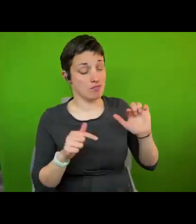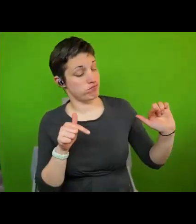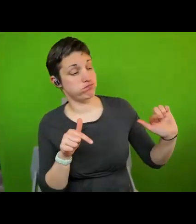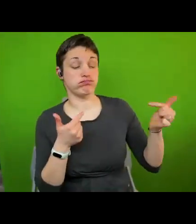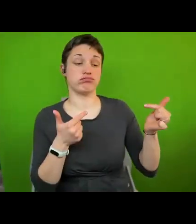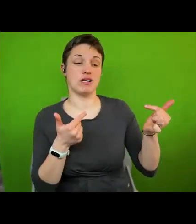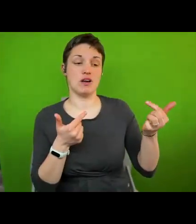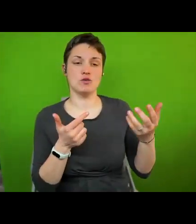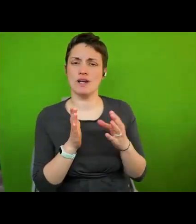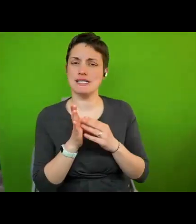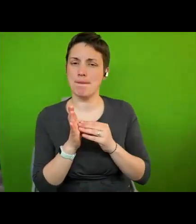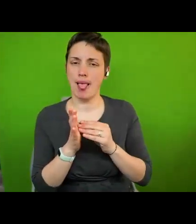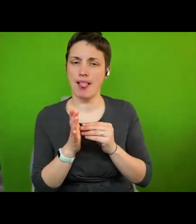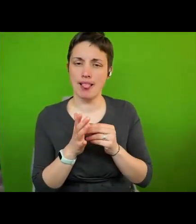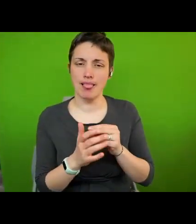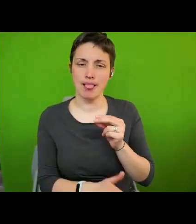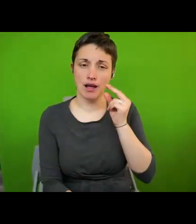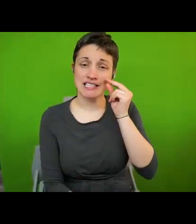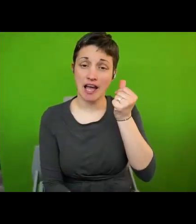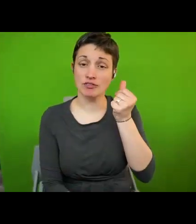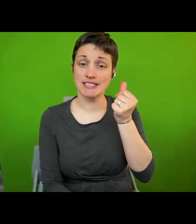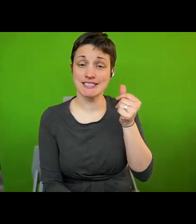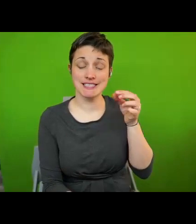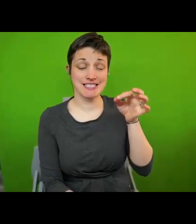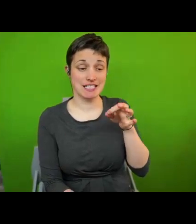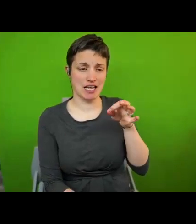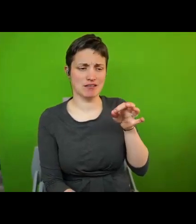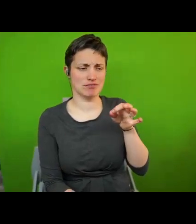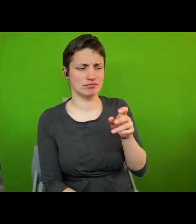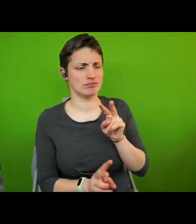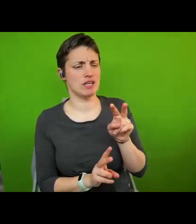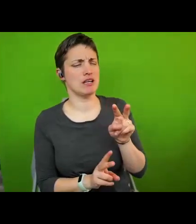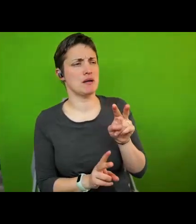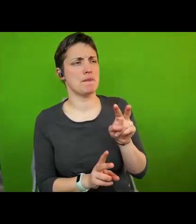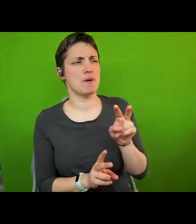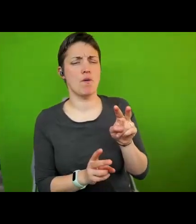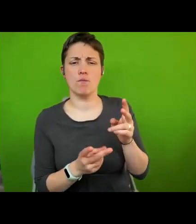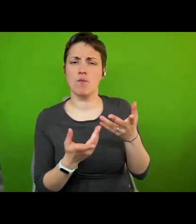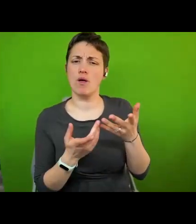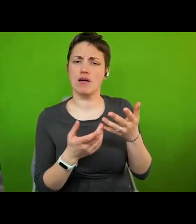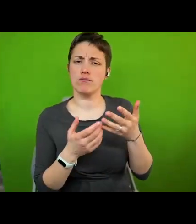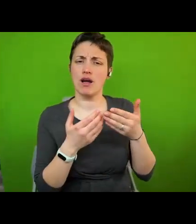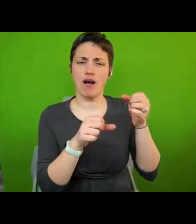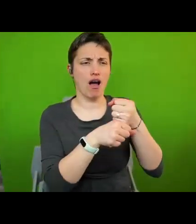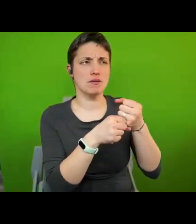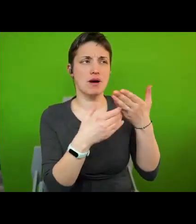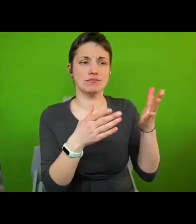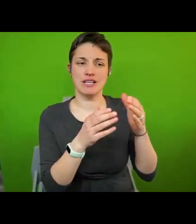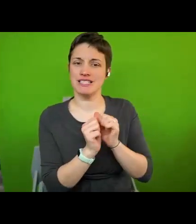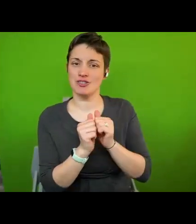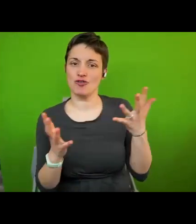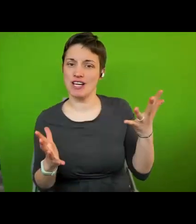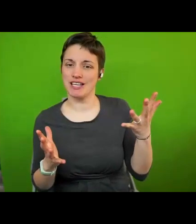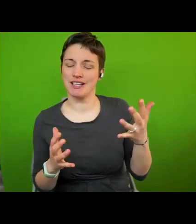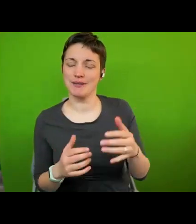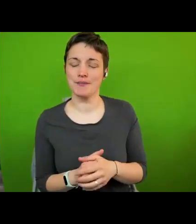mentioned some hungarian cities who act in opposition to the urban government it is interesting to note that in spain